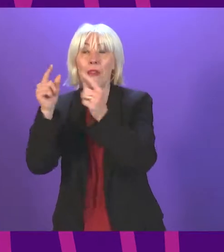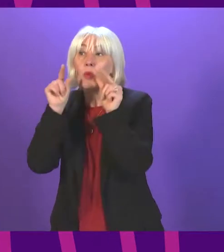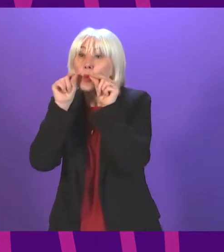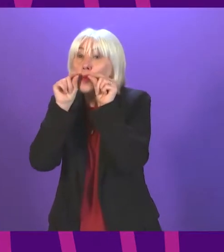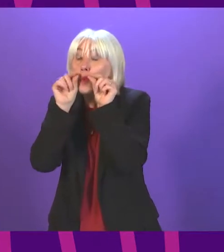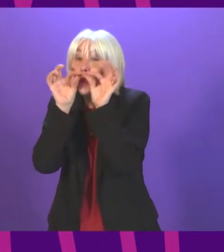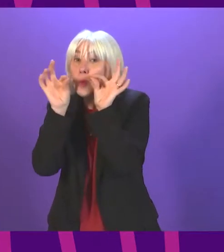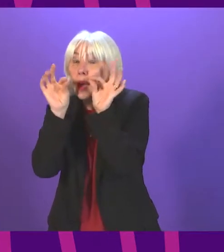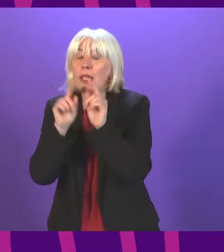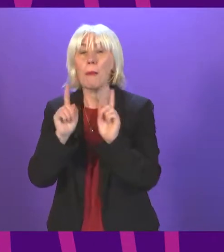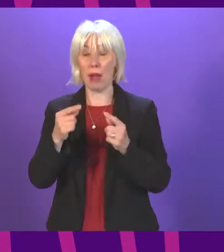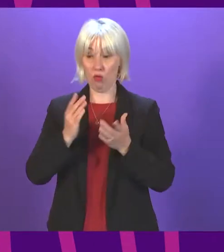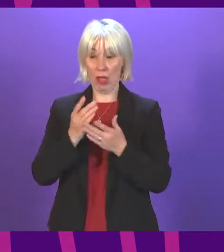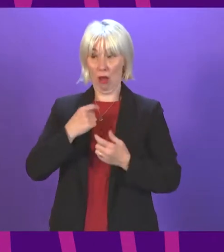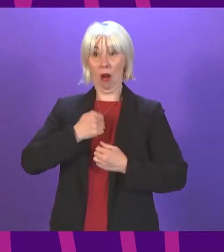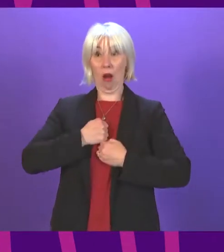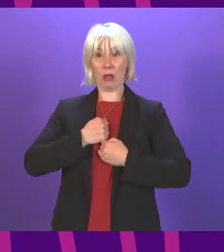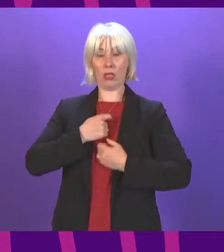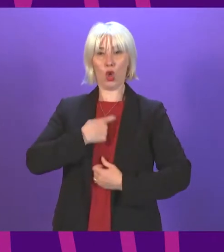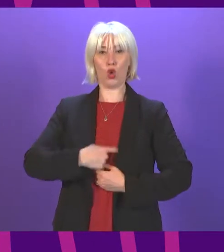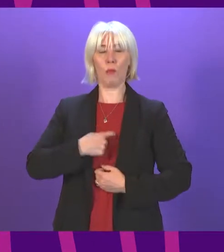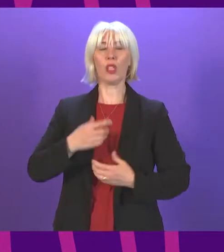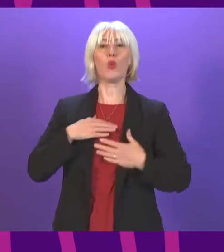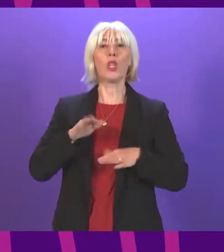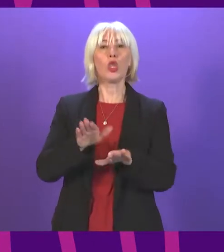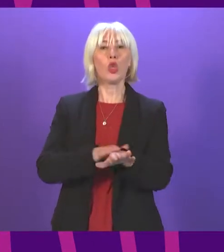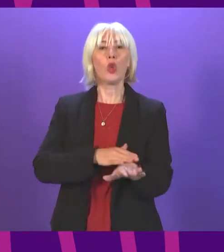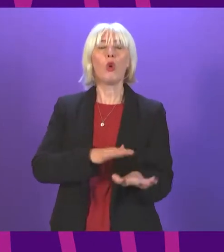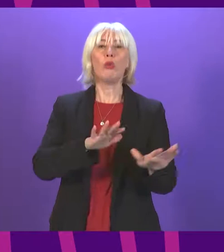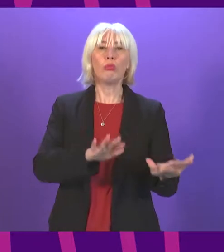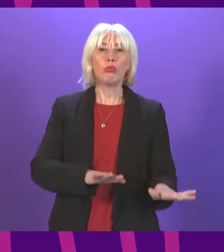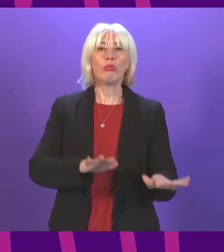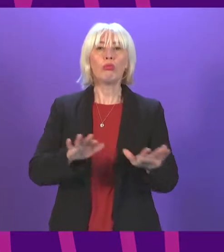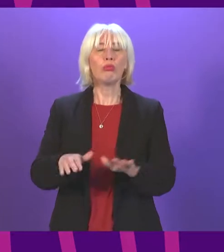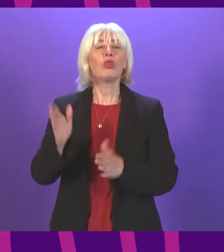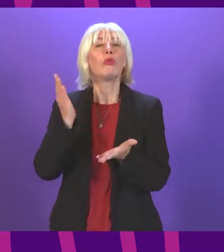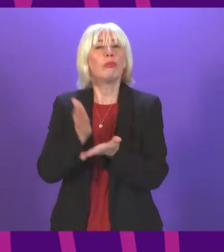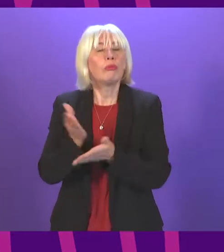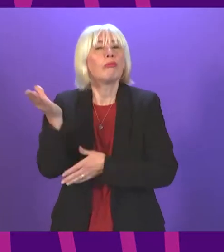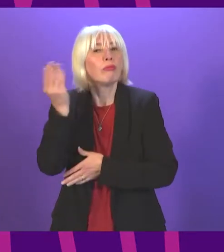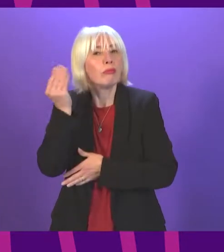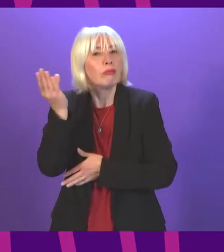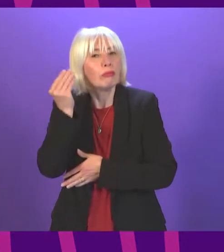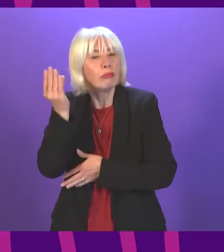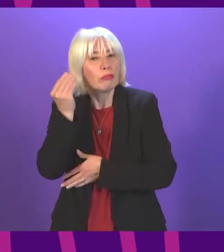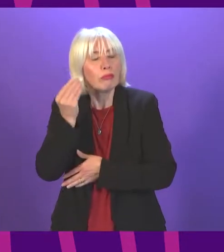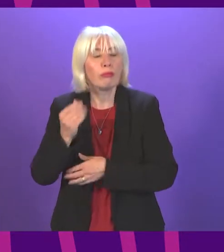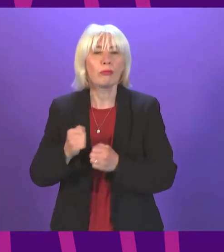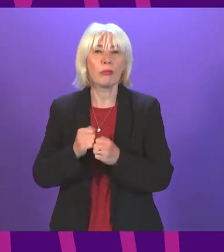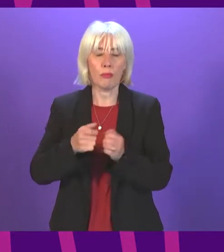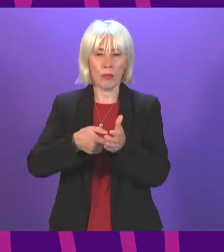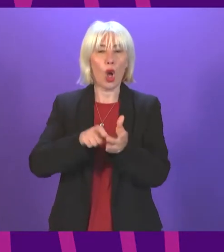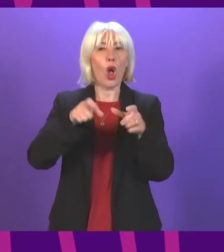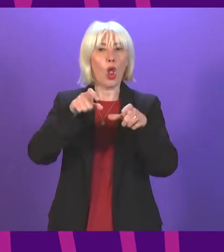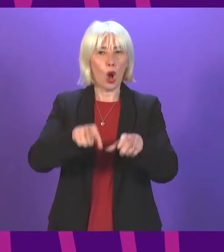BUT THAT WE HUMANS HAD SLOWED DOWN ENOUGH TO MISS THEM. LOCKDOWN SHOWN A LIGHT ON